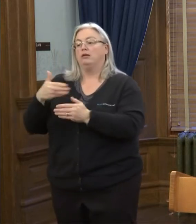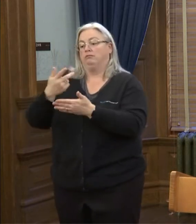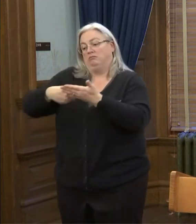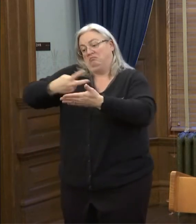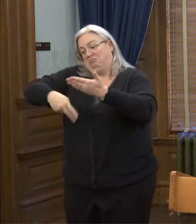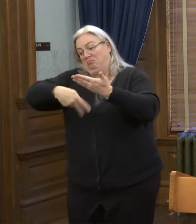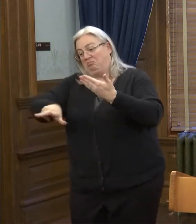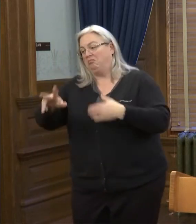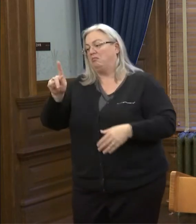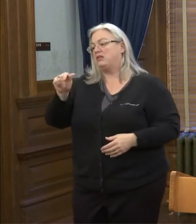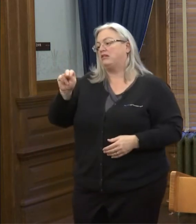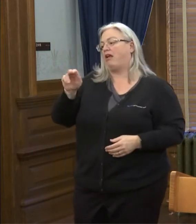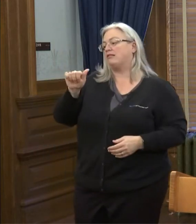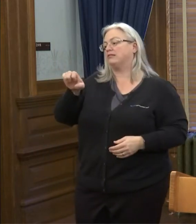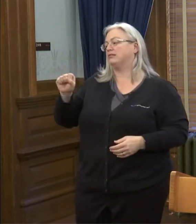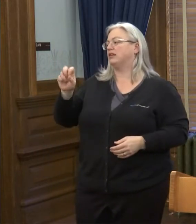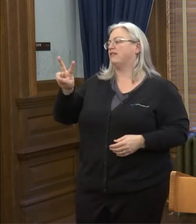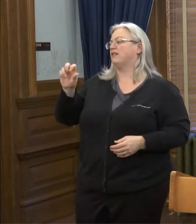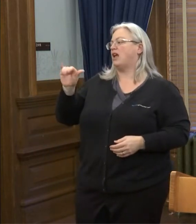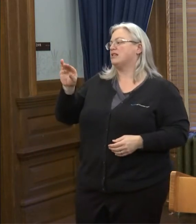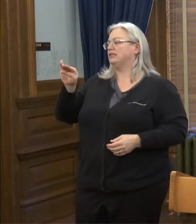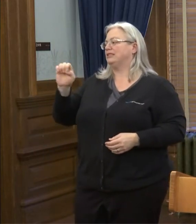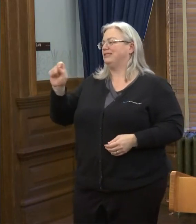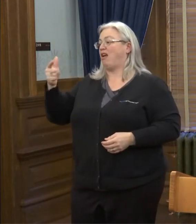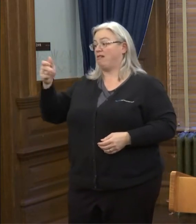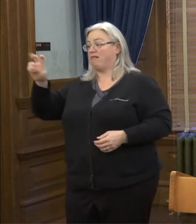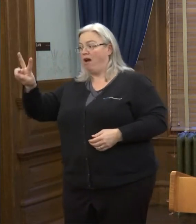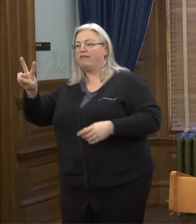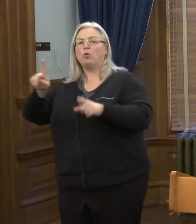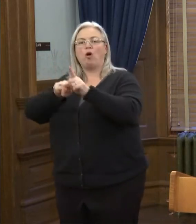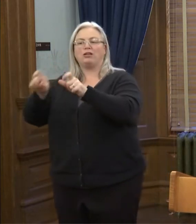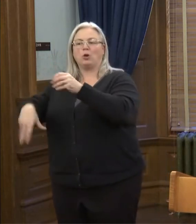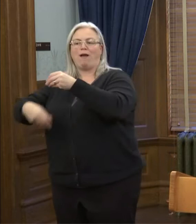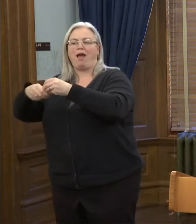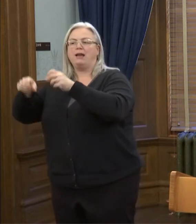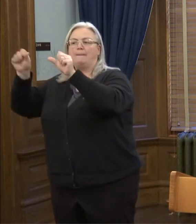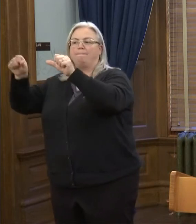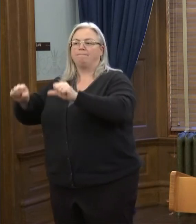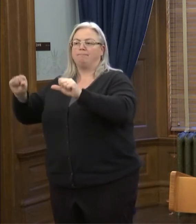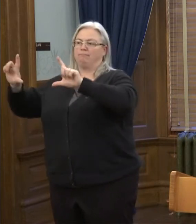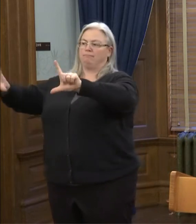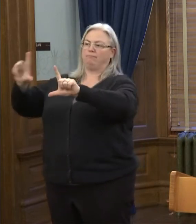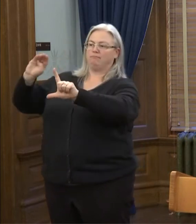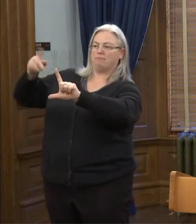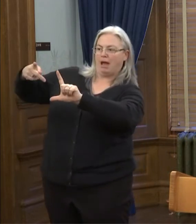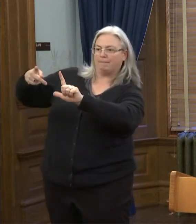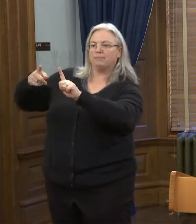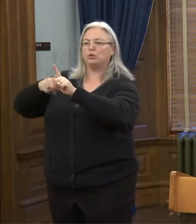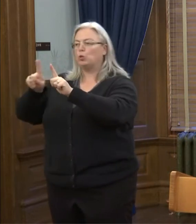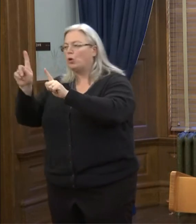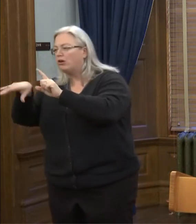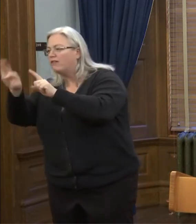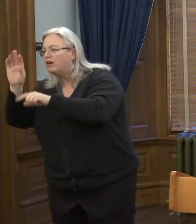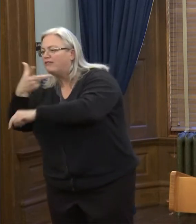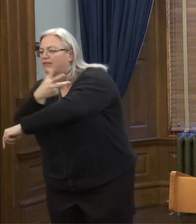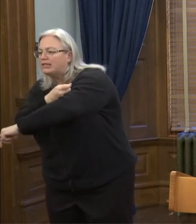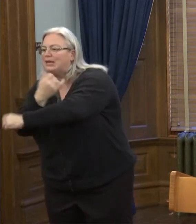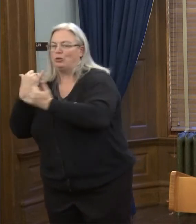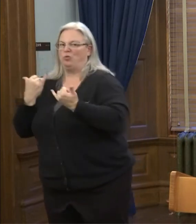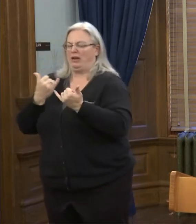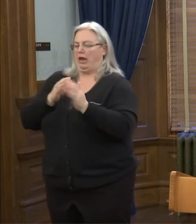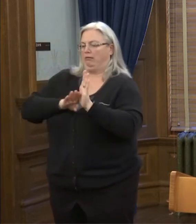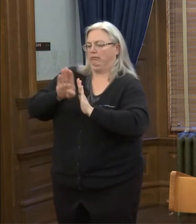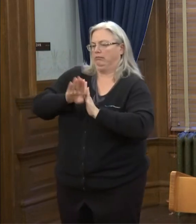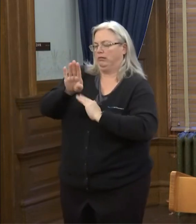kansasvaccine.gov will also be home to a map-based vaccine finder tool, which is currently under development.